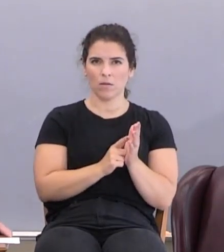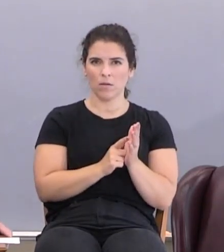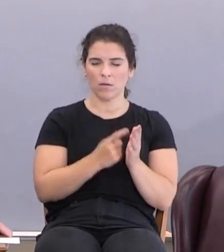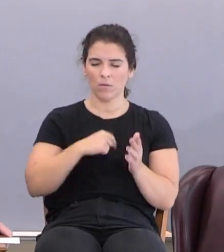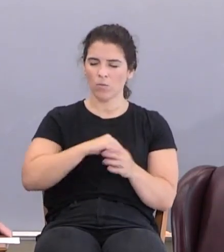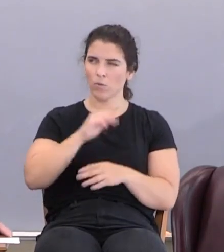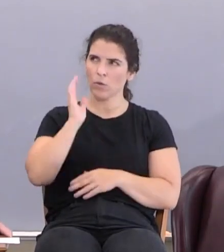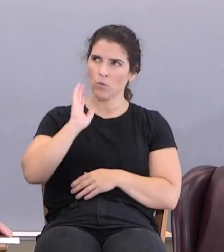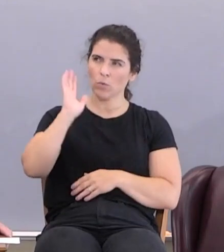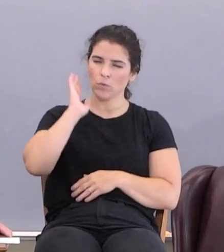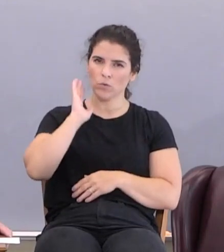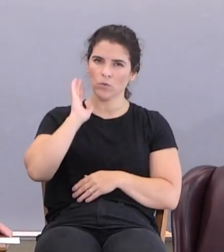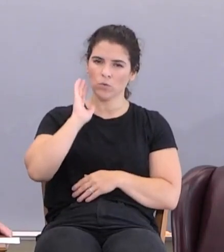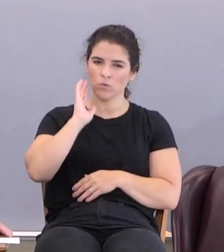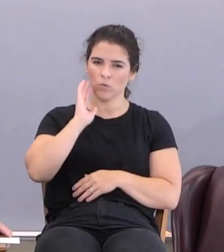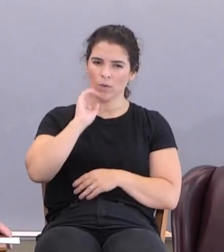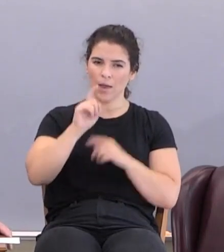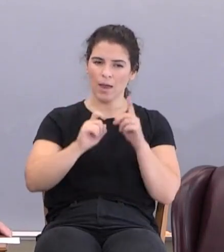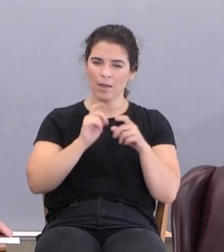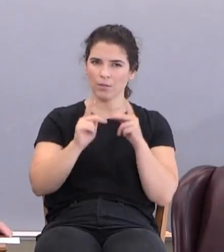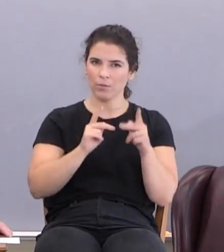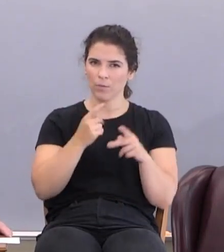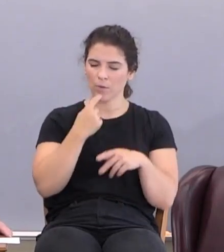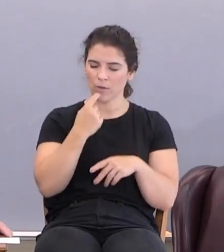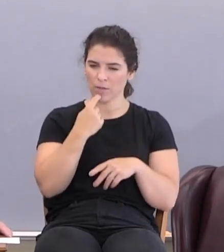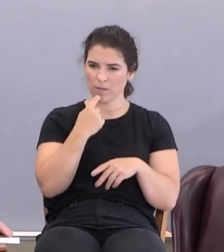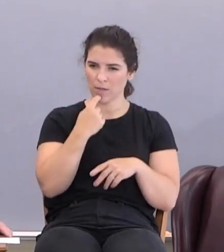We used to ask people, say,